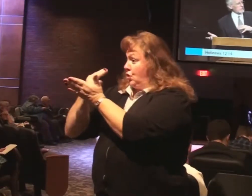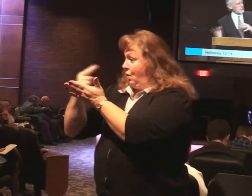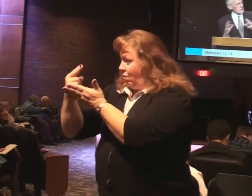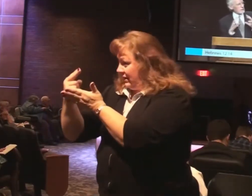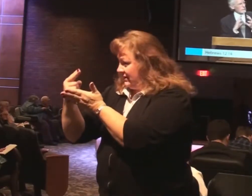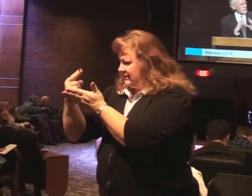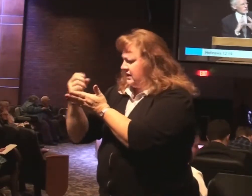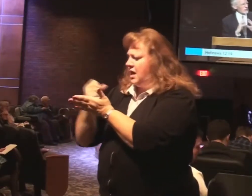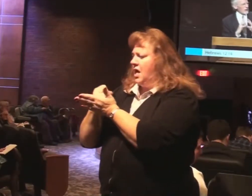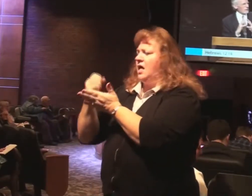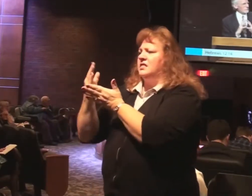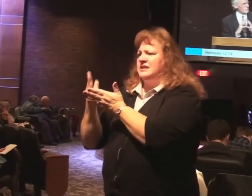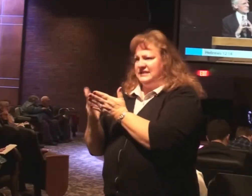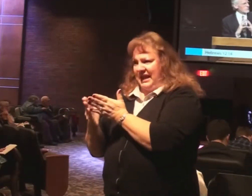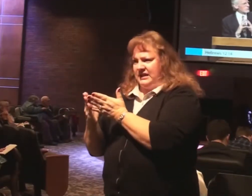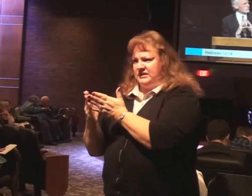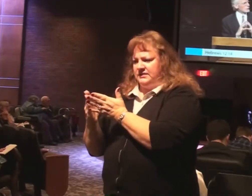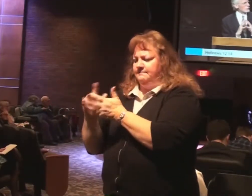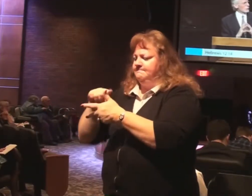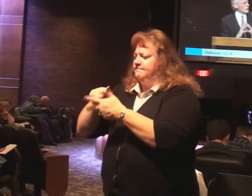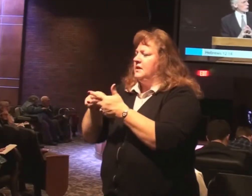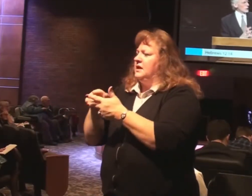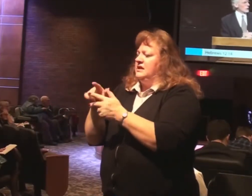Come from the same root Greek word.